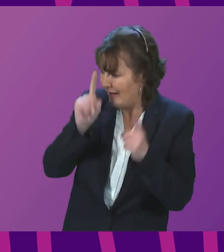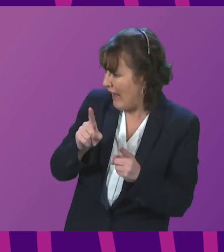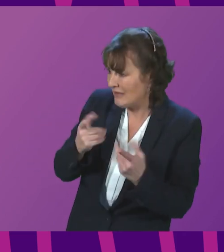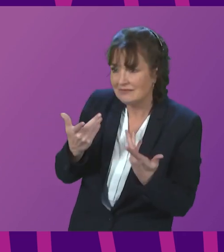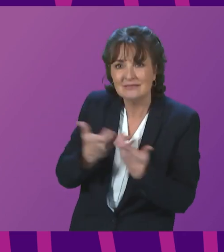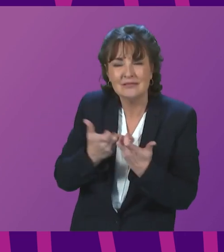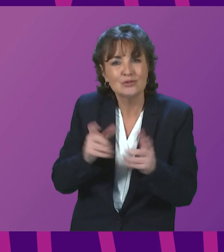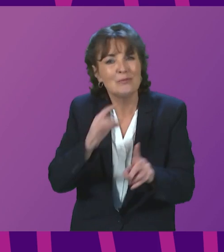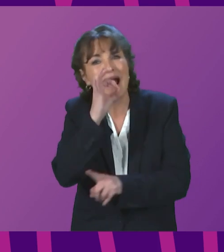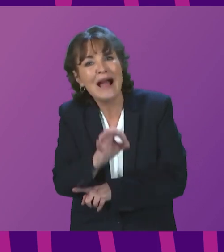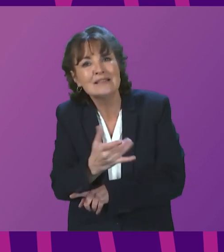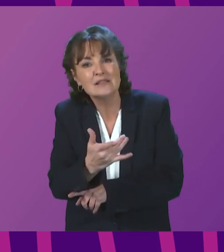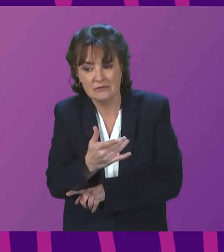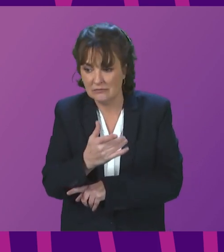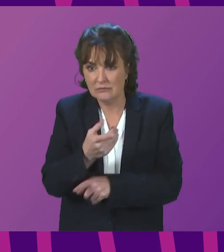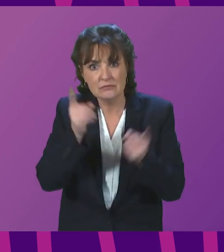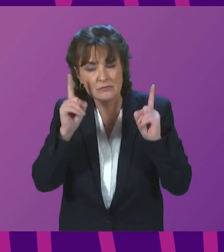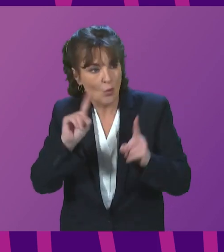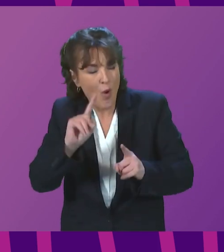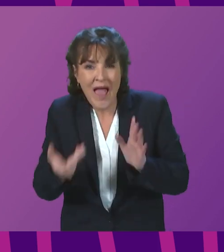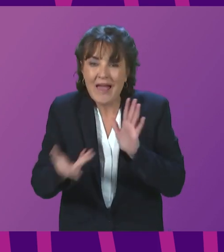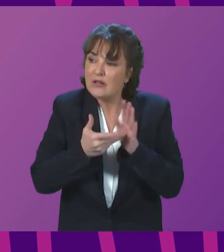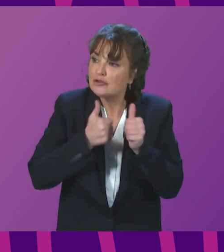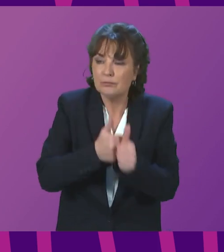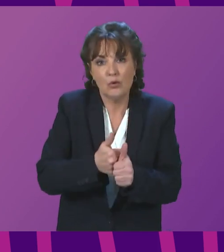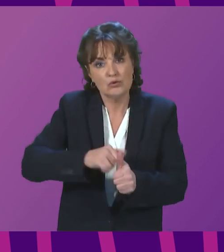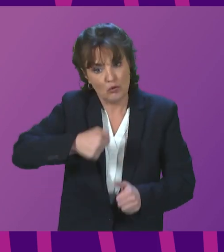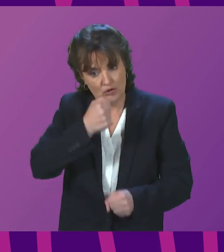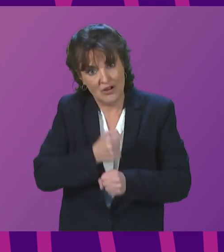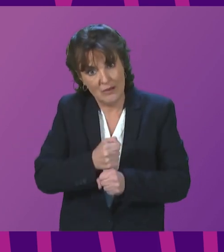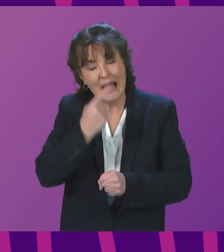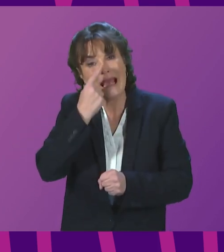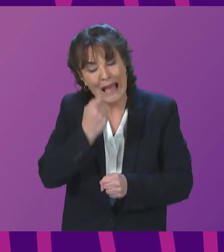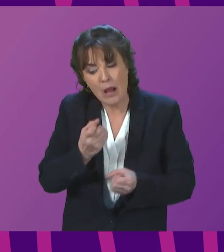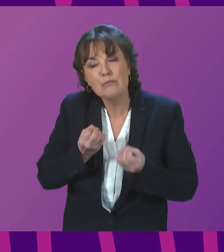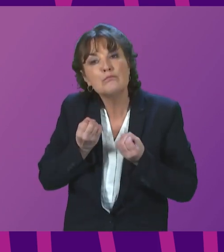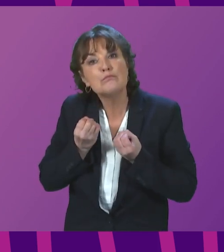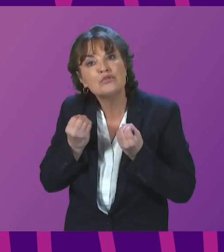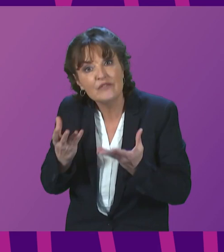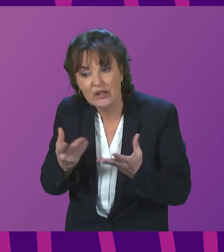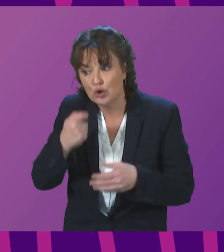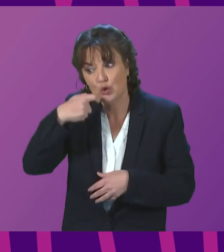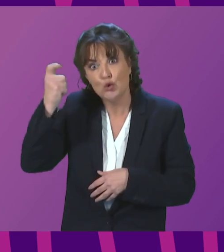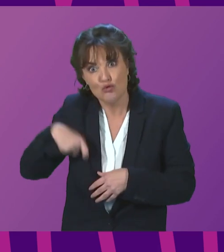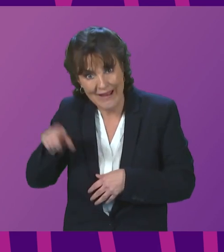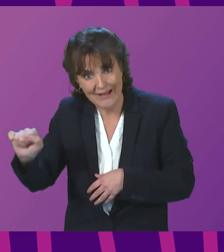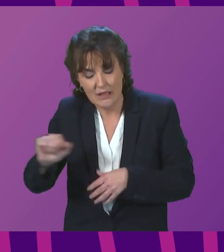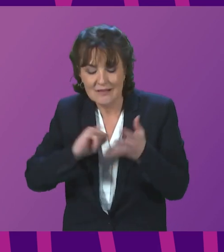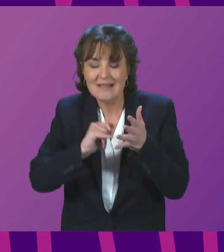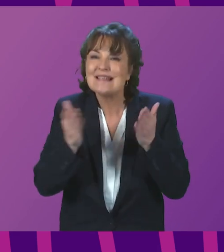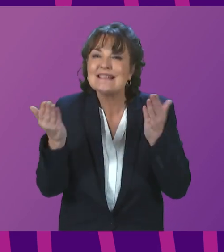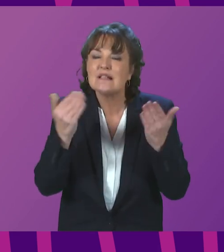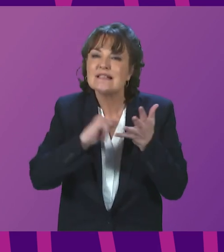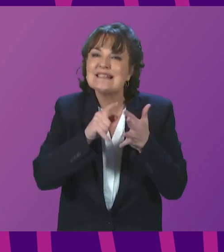Minister what further support and assistance can the Scottish Government provide to Ukrainian seasonal workers who are still at the harsh end of the UK Government's